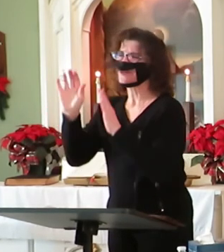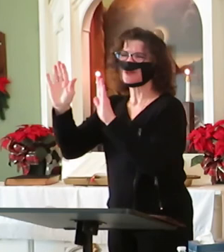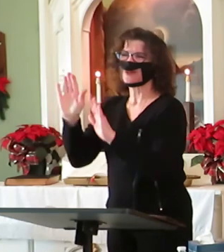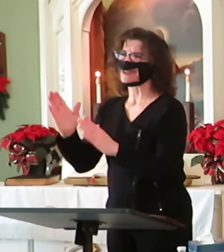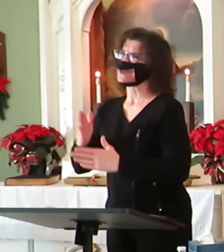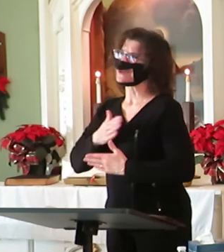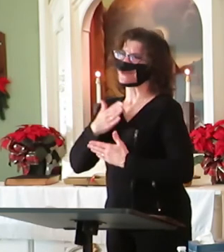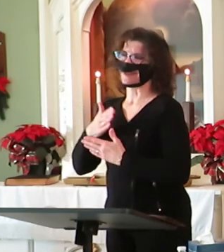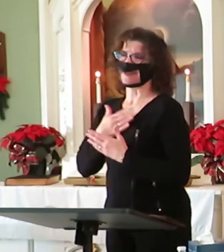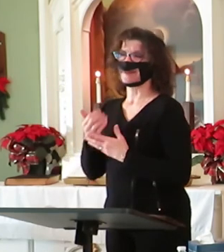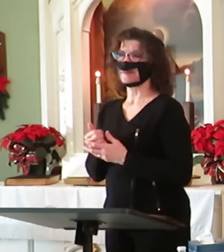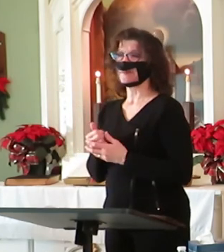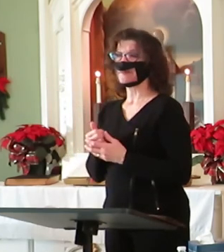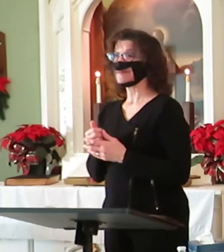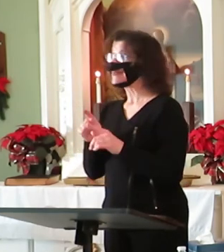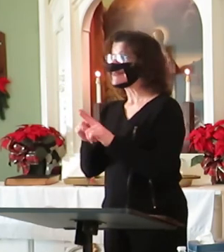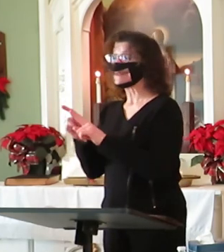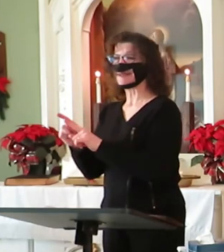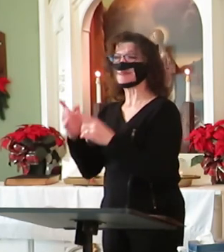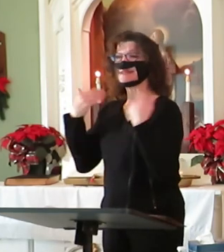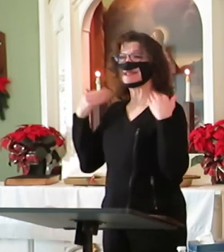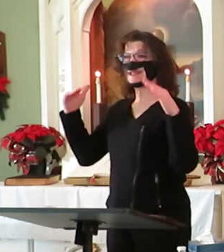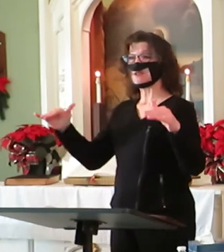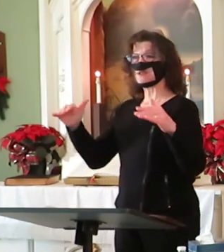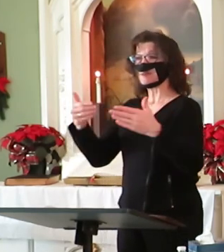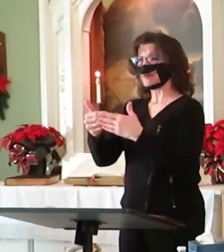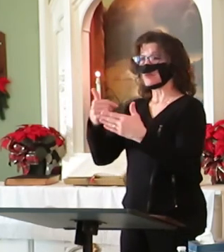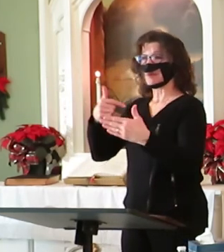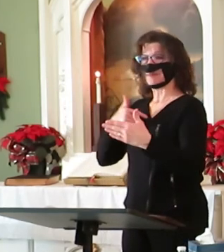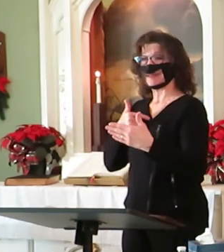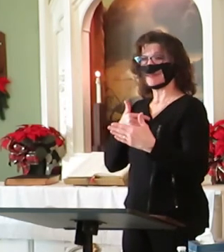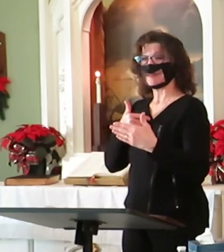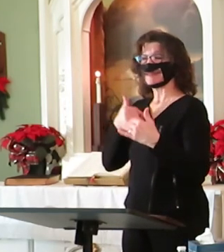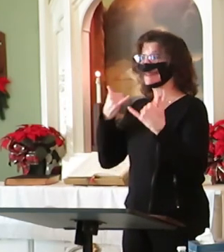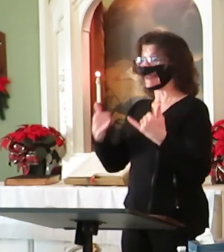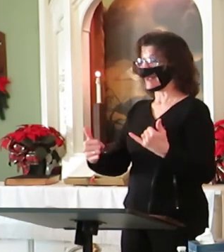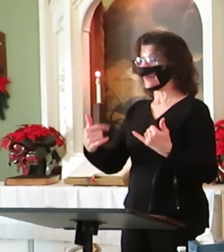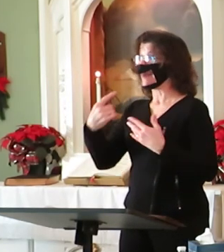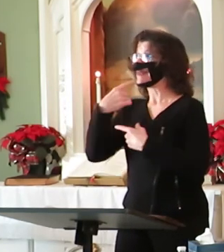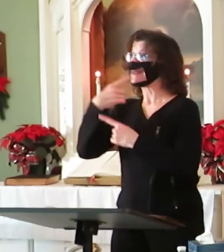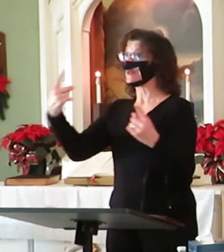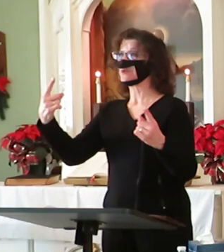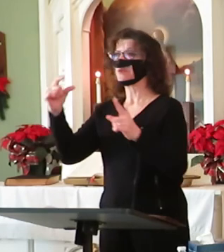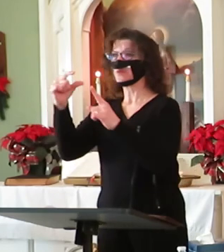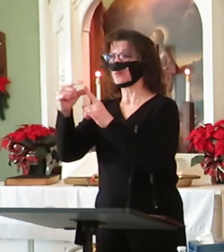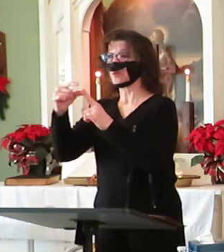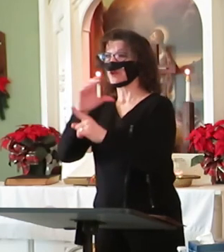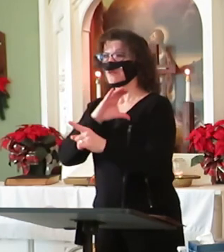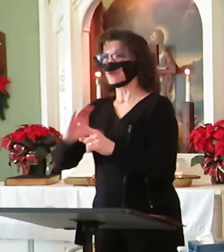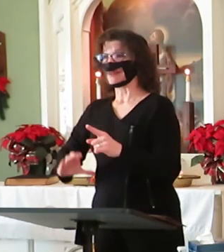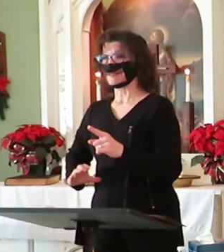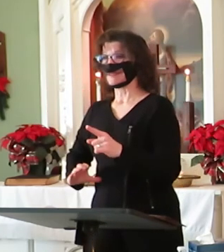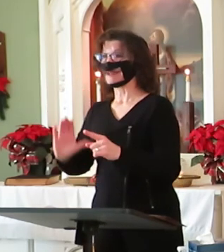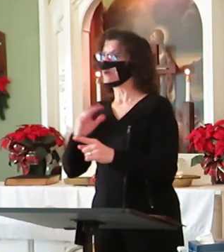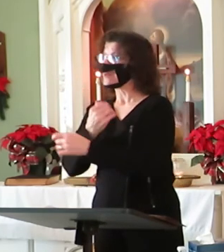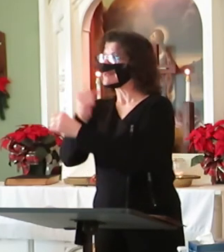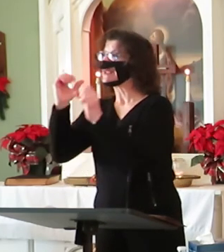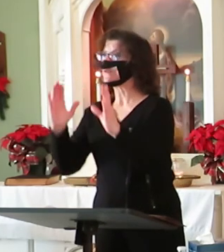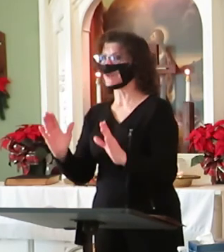For as the angels before me, I bring you the word of Christ, the Savior, the source of great joy.